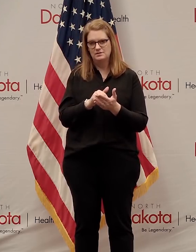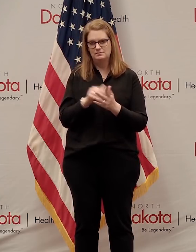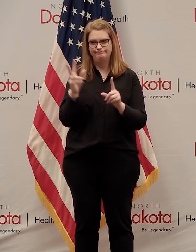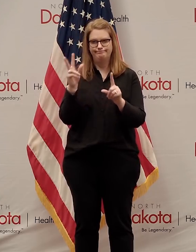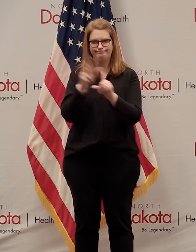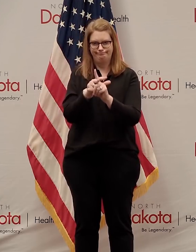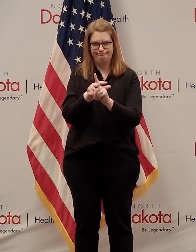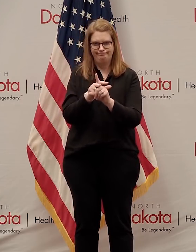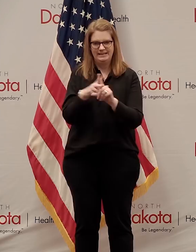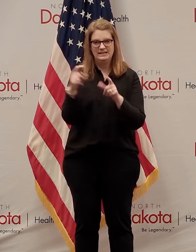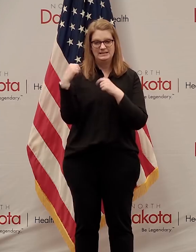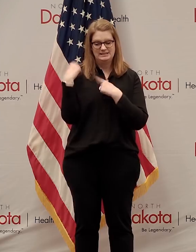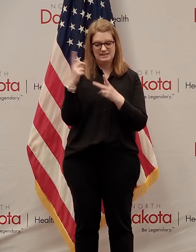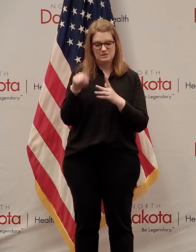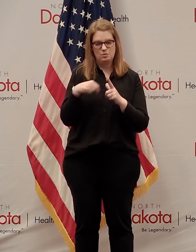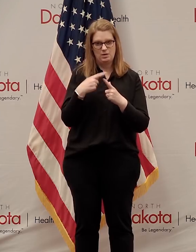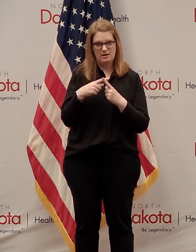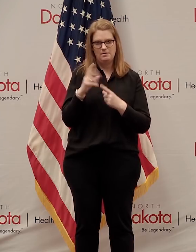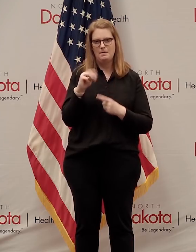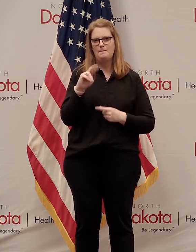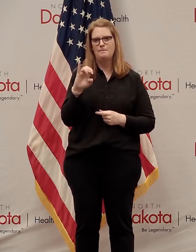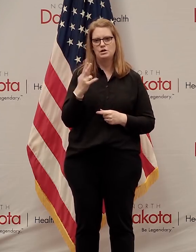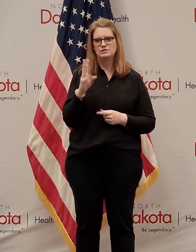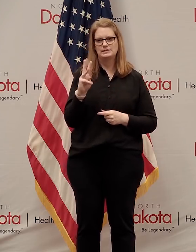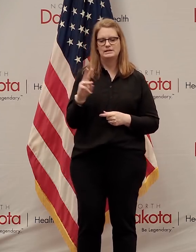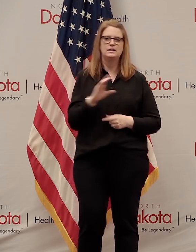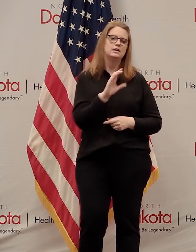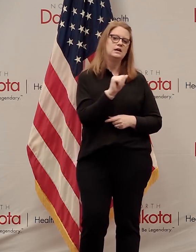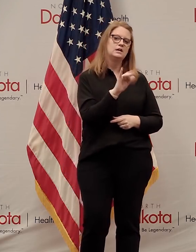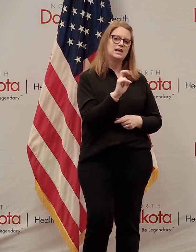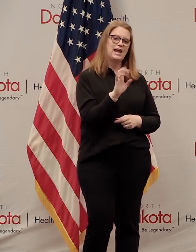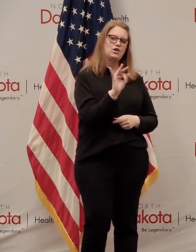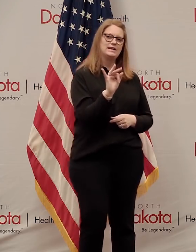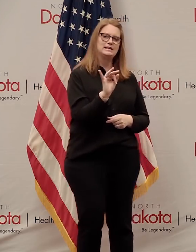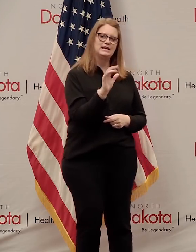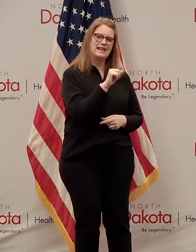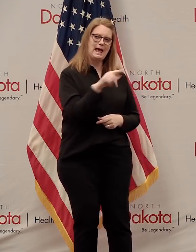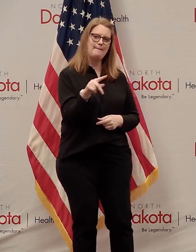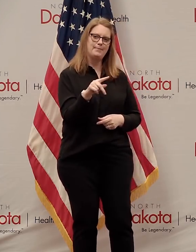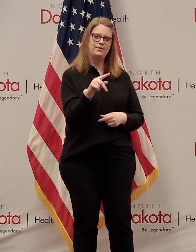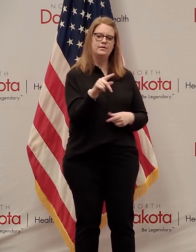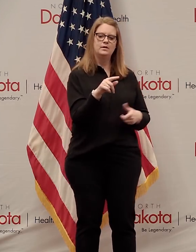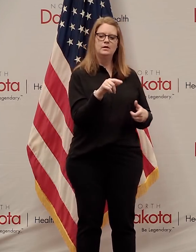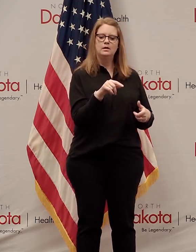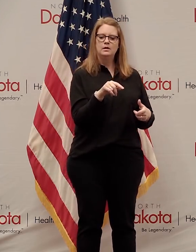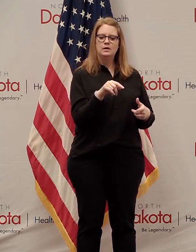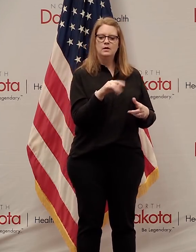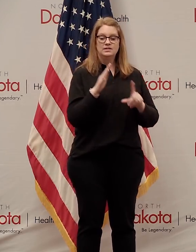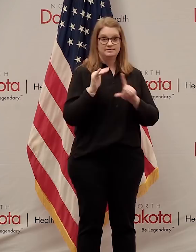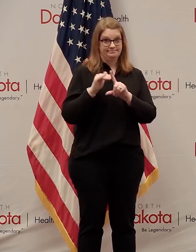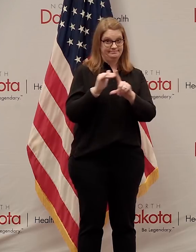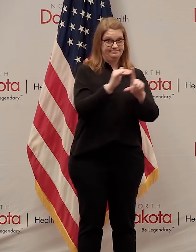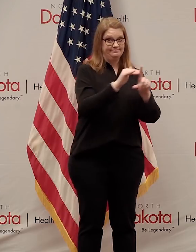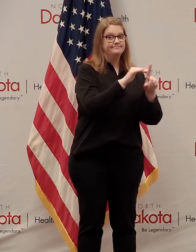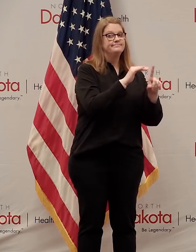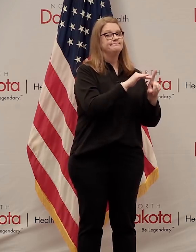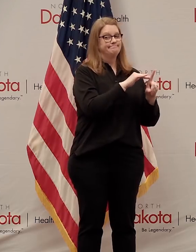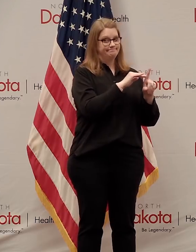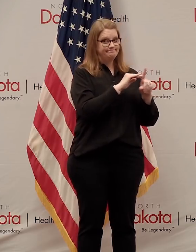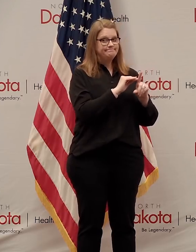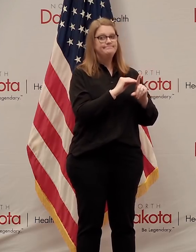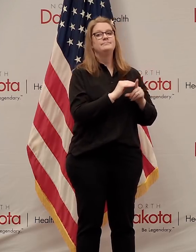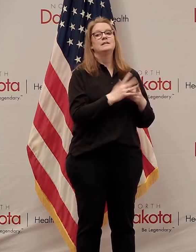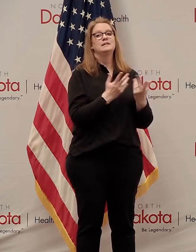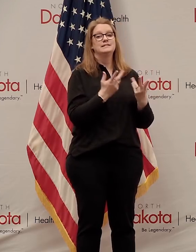since March 16th. Care 19 update. I want to, again, remind people you have an opportunity to